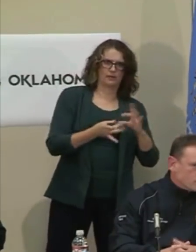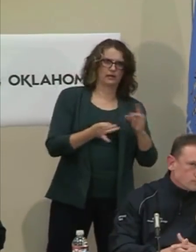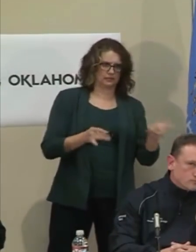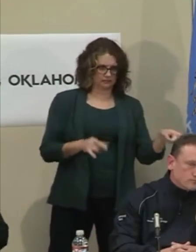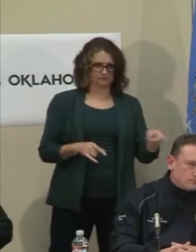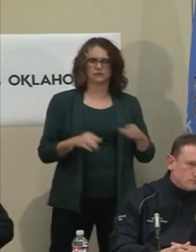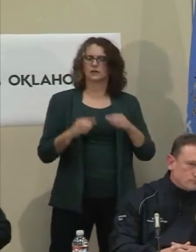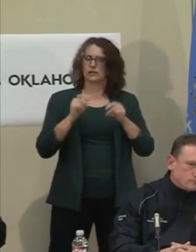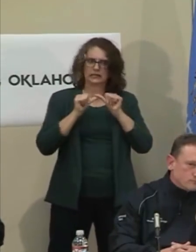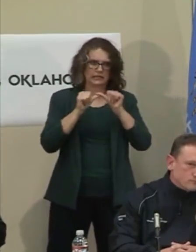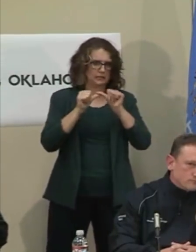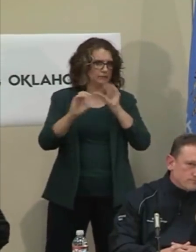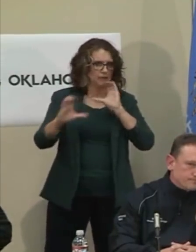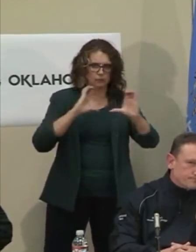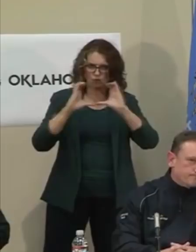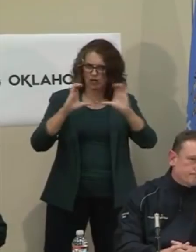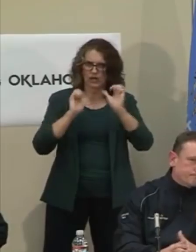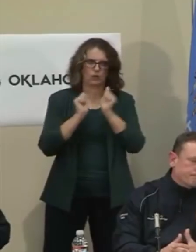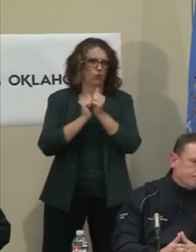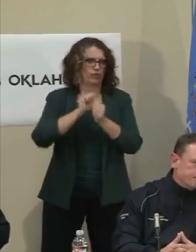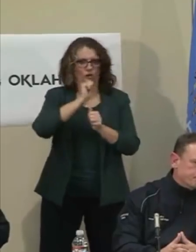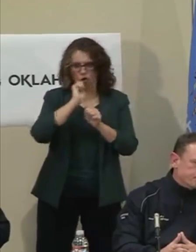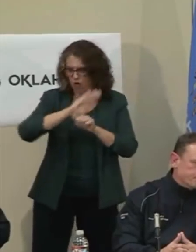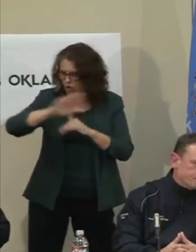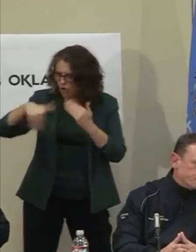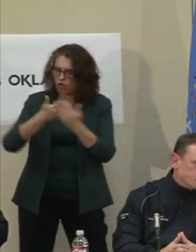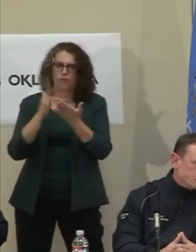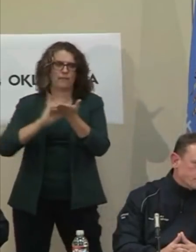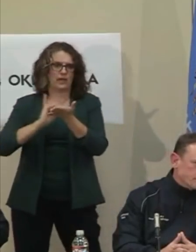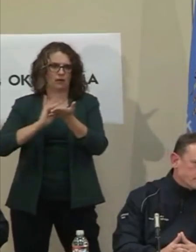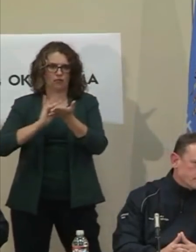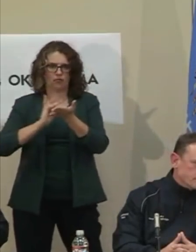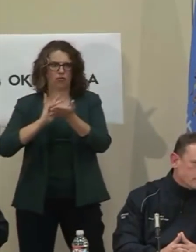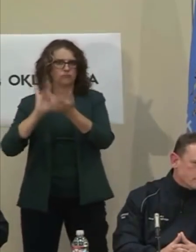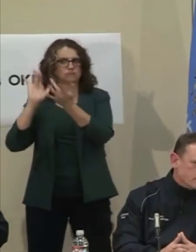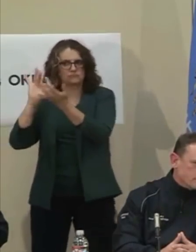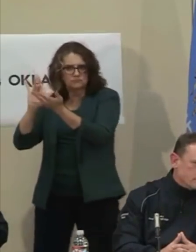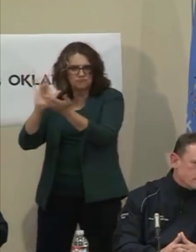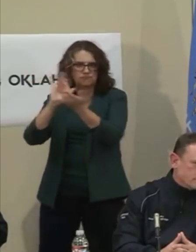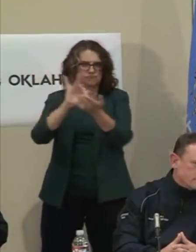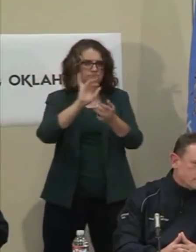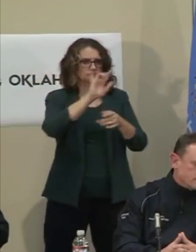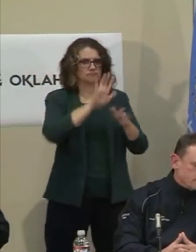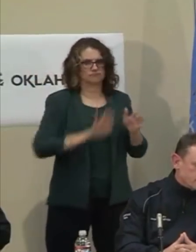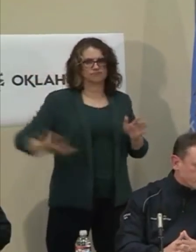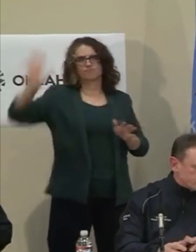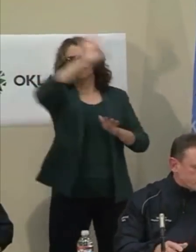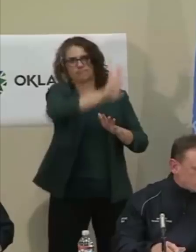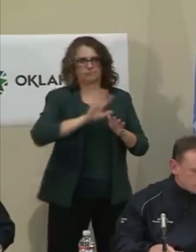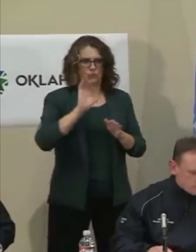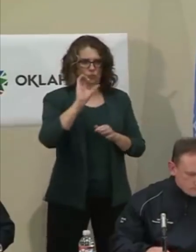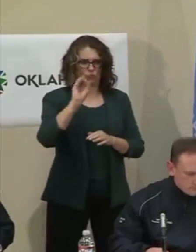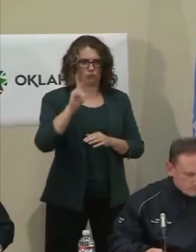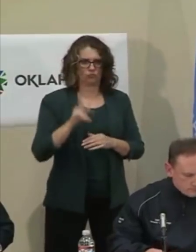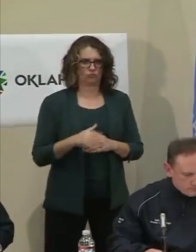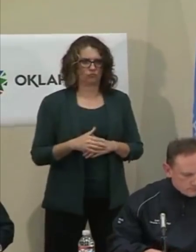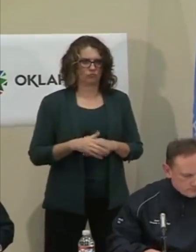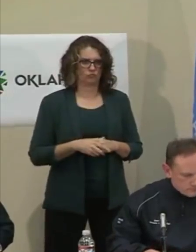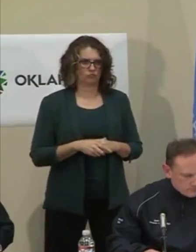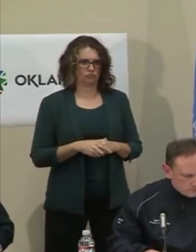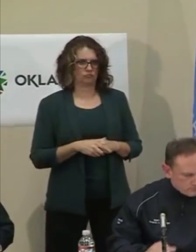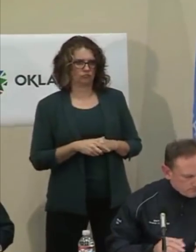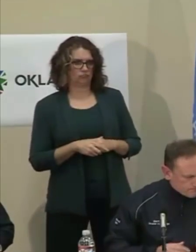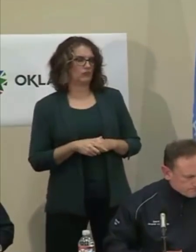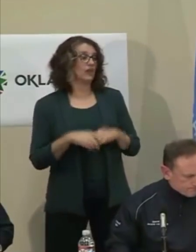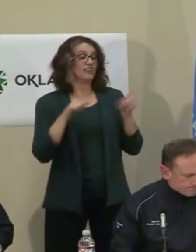hospitals. They're putting in their information into our system to be monitored as well. And